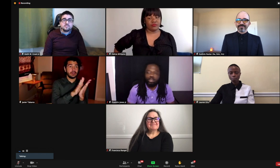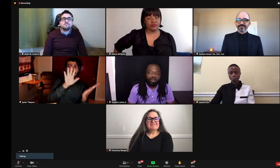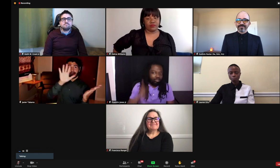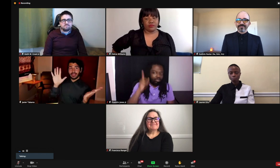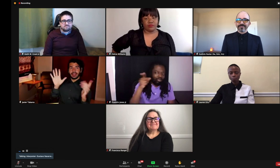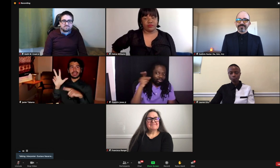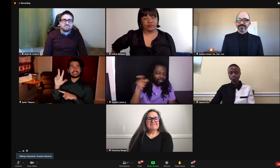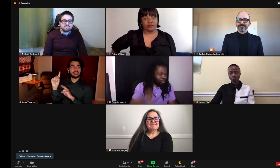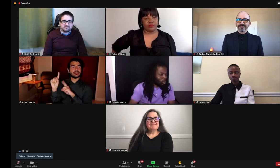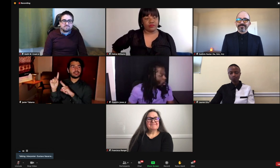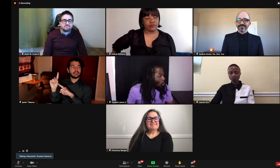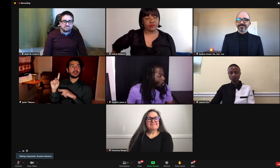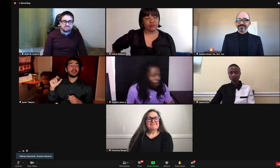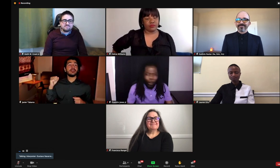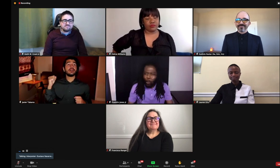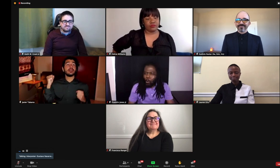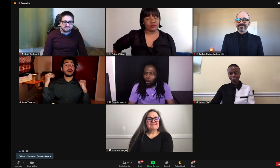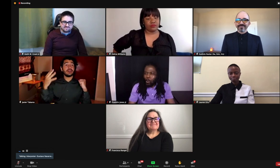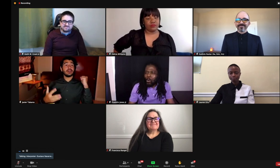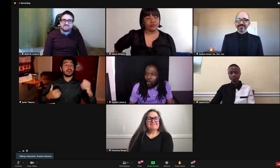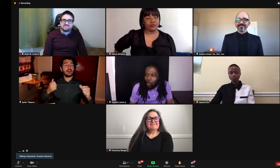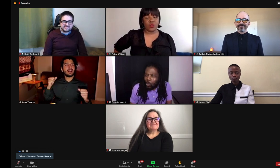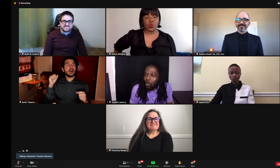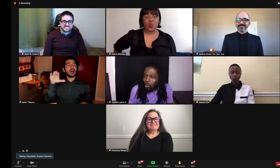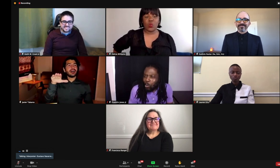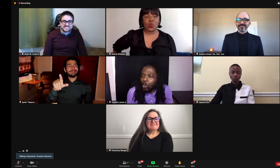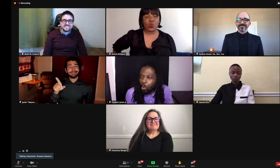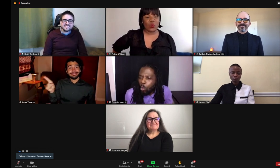to create a 3D version of these storybooks.